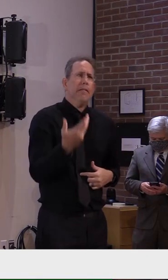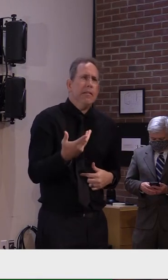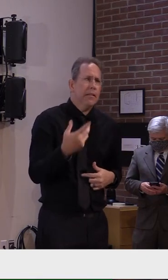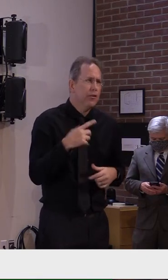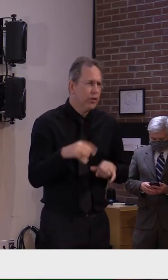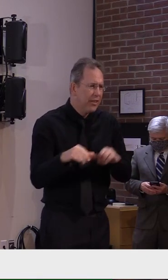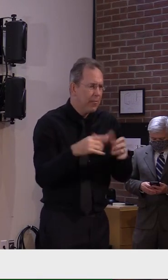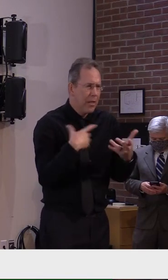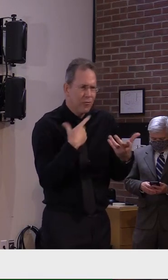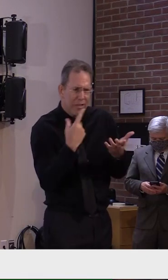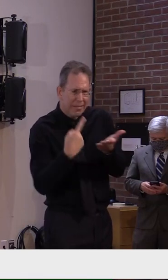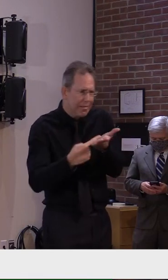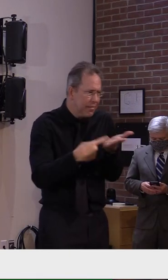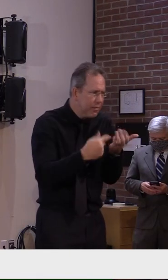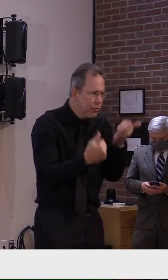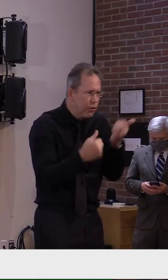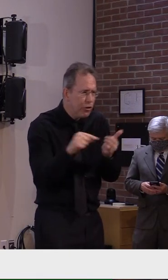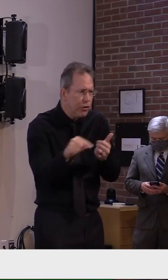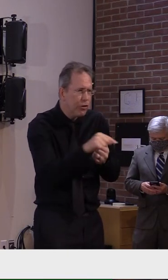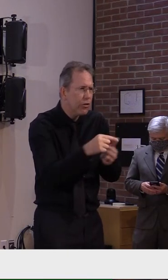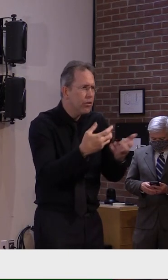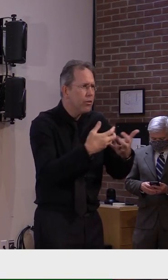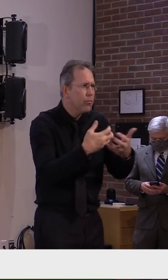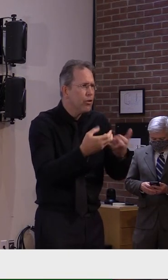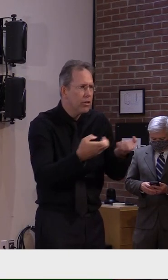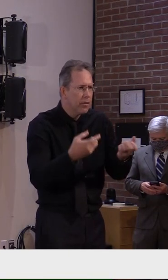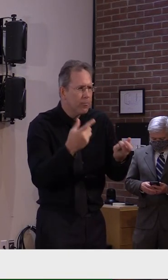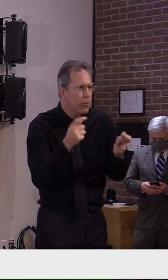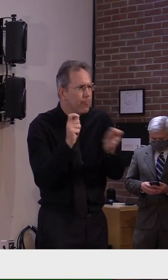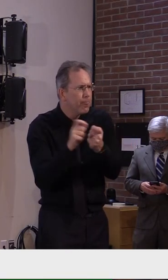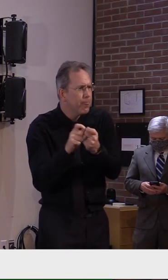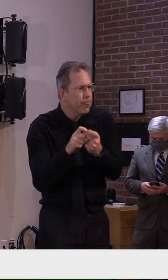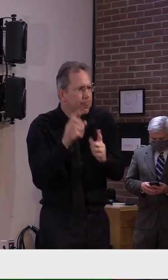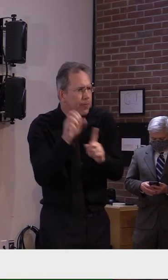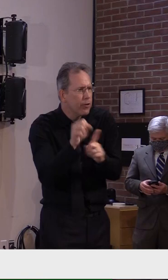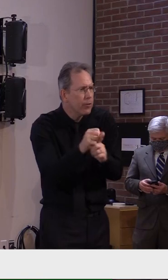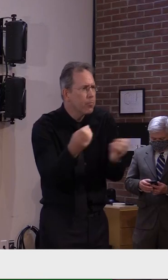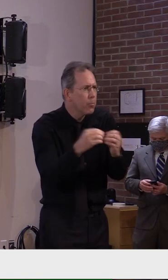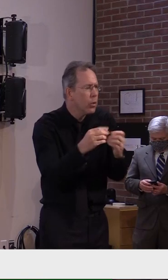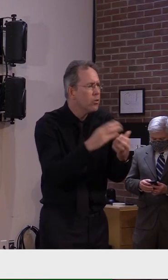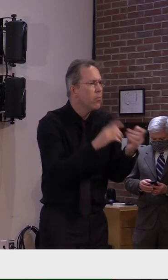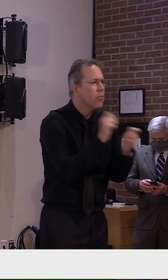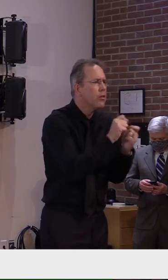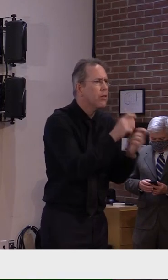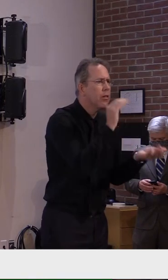this process and it's been very consistent so this is the situation we find ourselves in